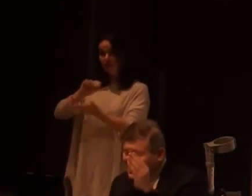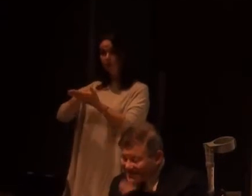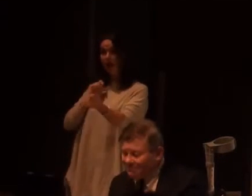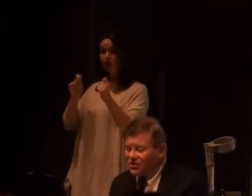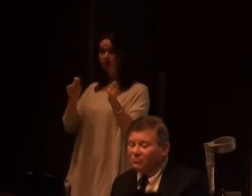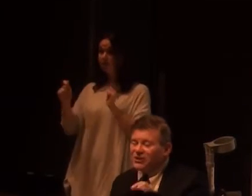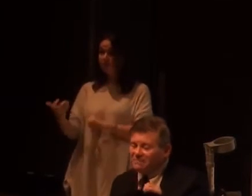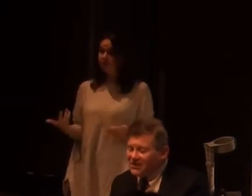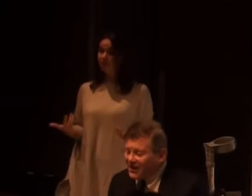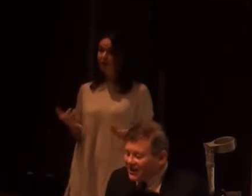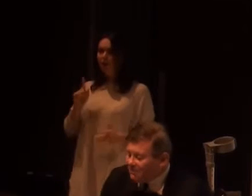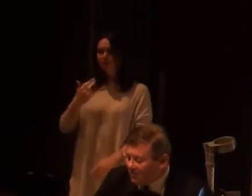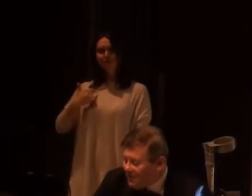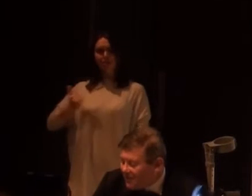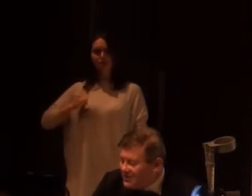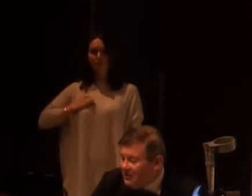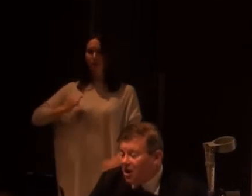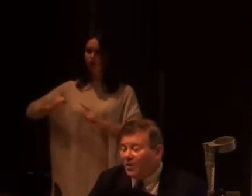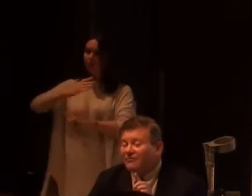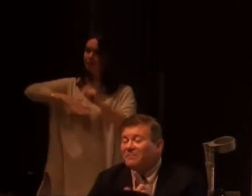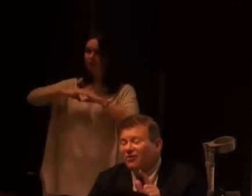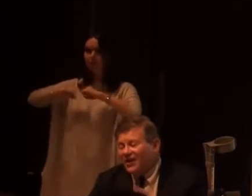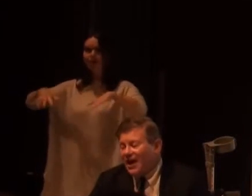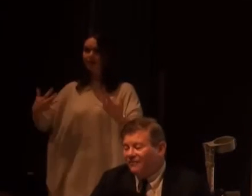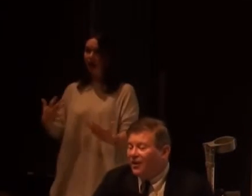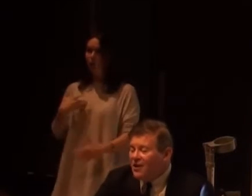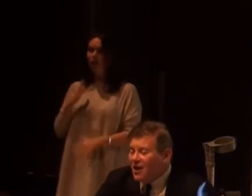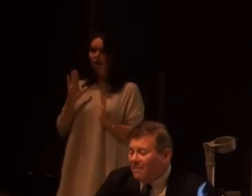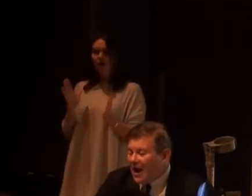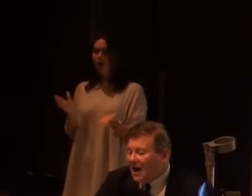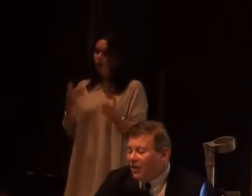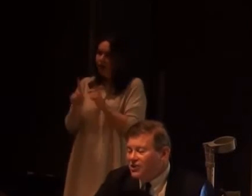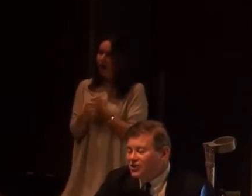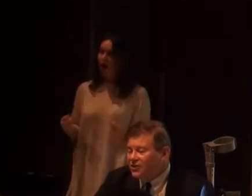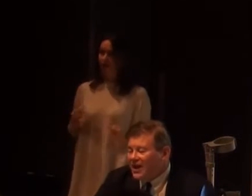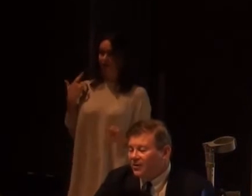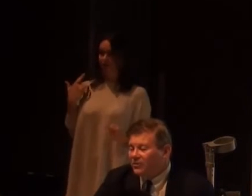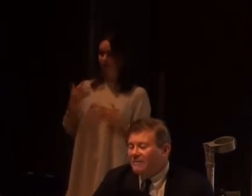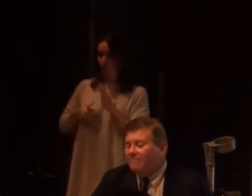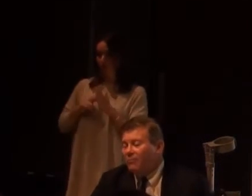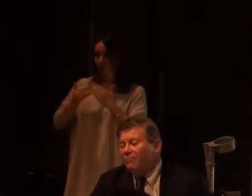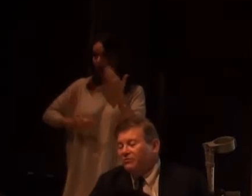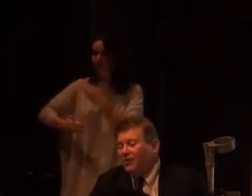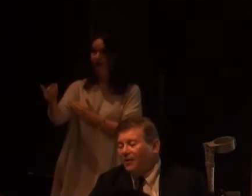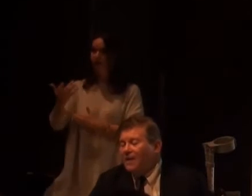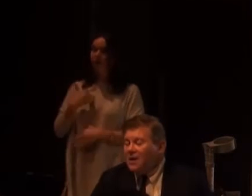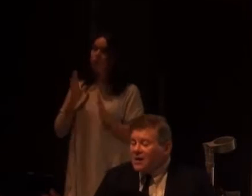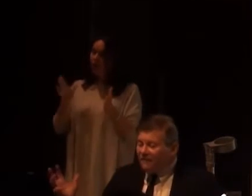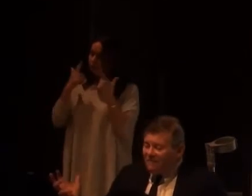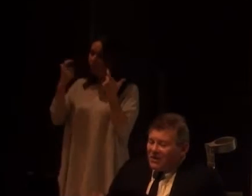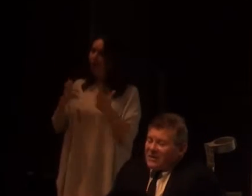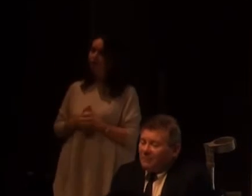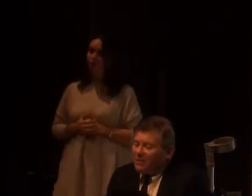But there is this assumption. Which is particularly in the popular press that we can't. We have to be very careful about how those issues are tackled in portrayal.